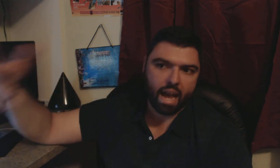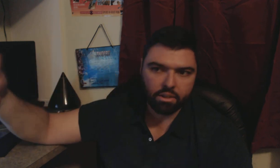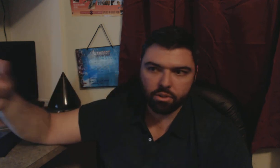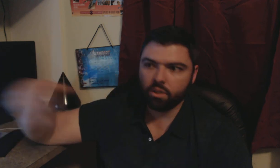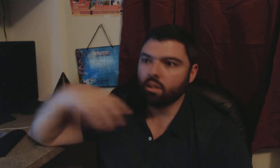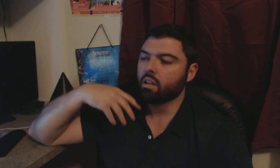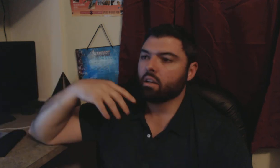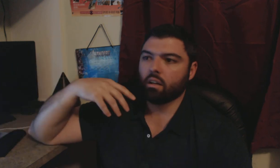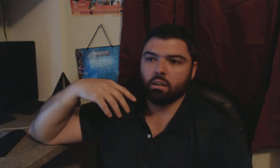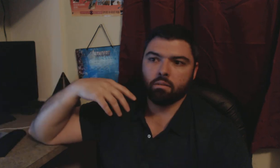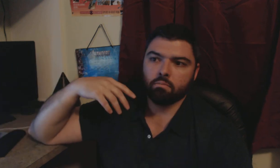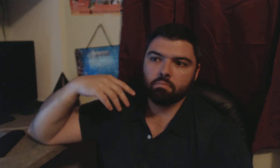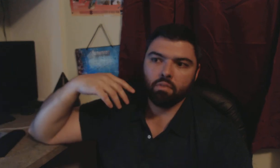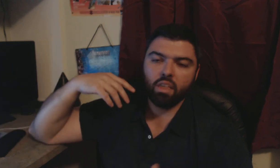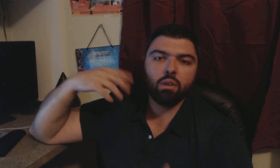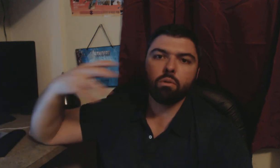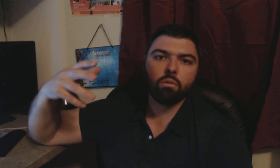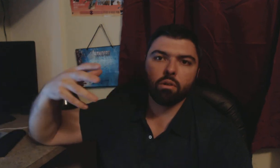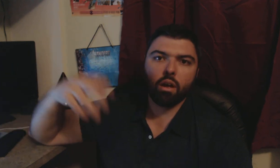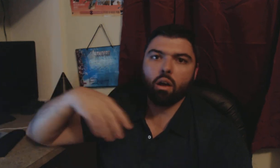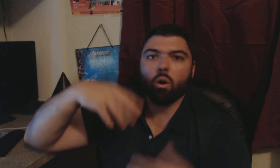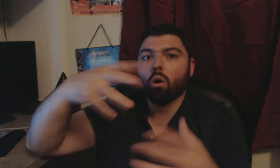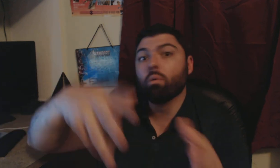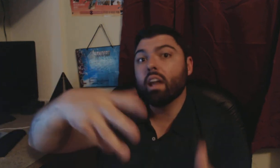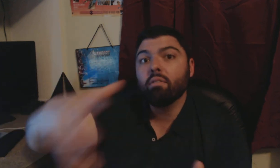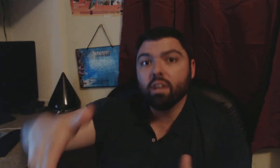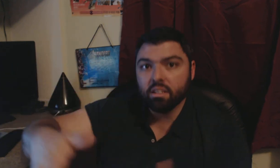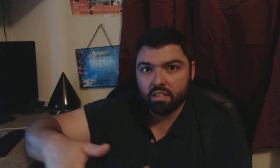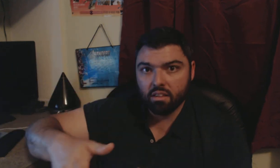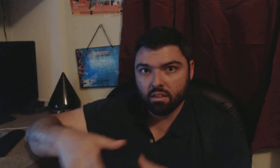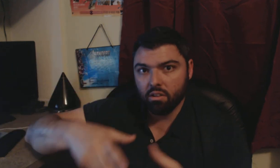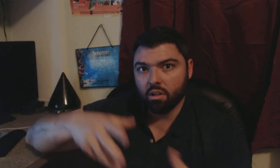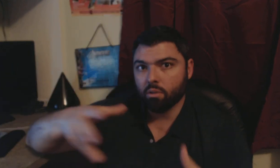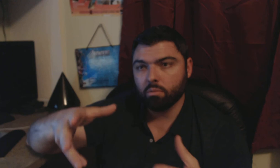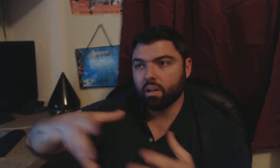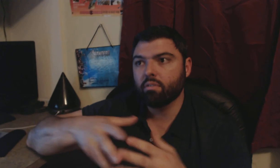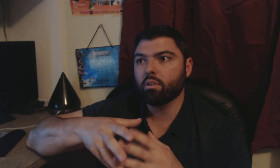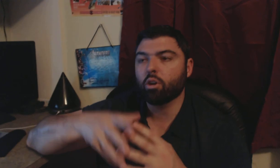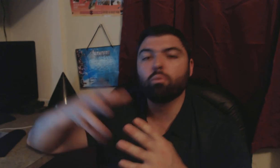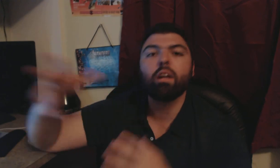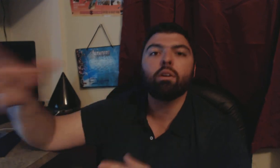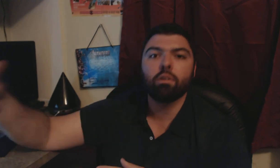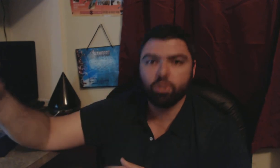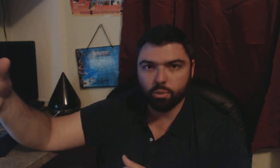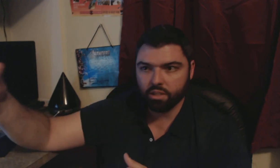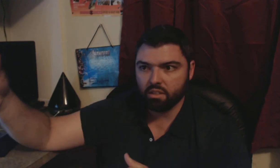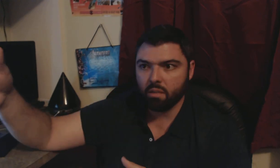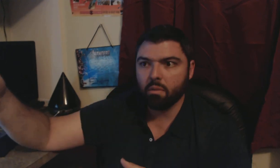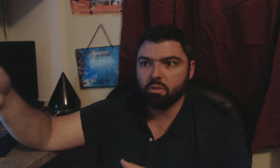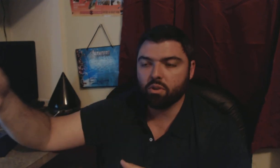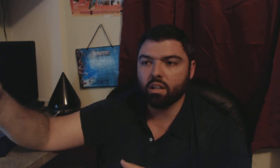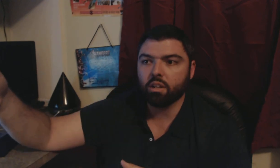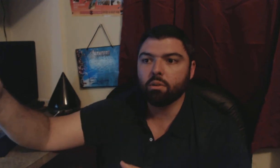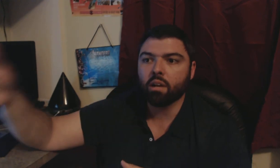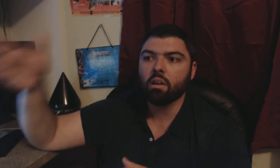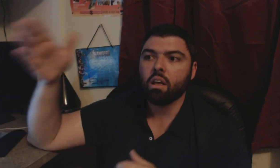actor um they don't or whatever it is that you know whatever career choice that they may be trying to go down